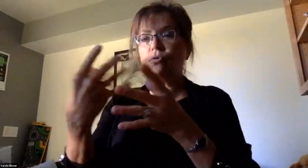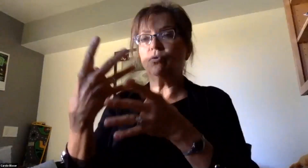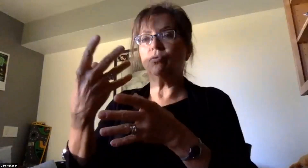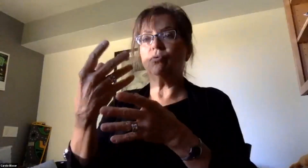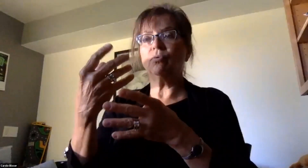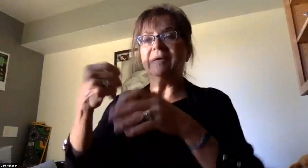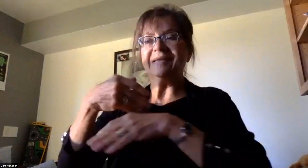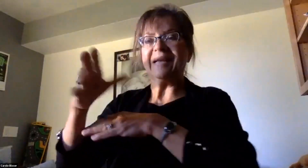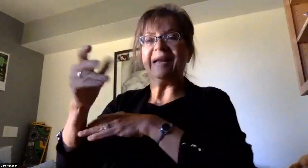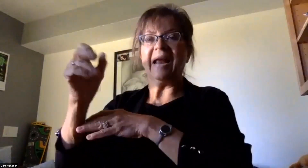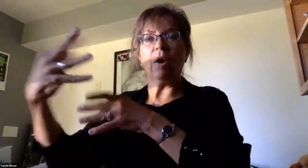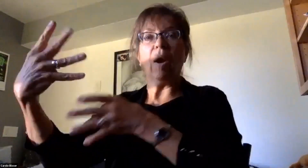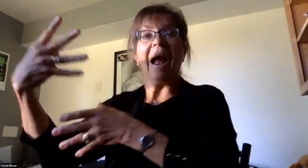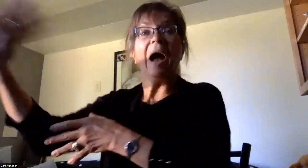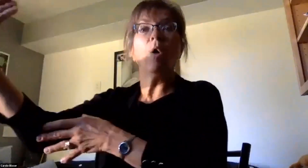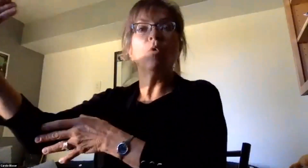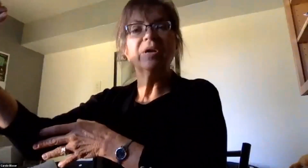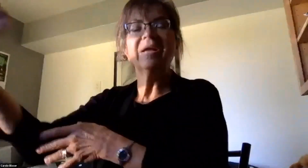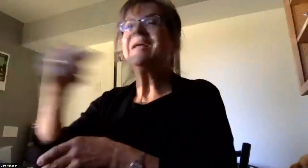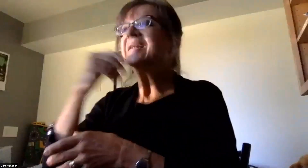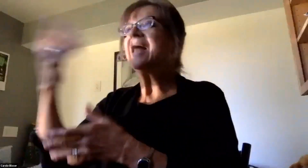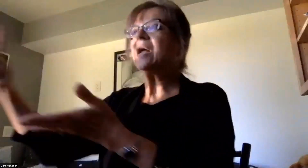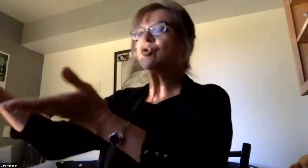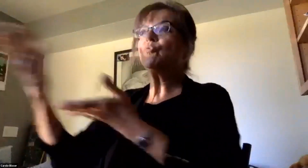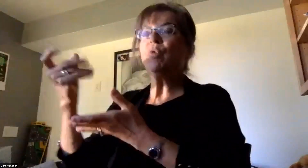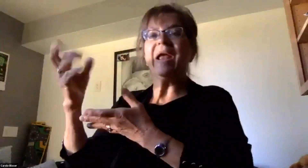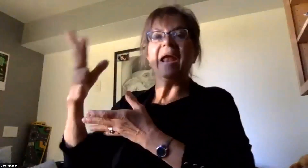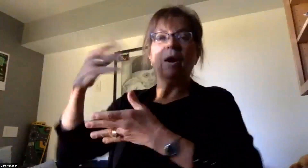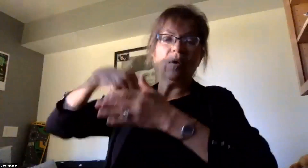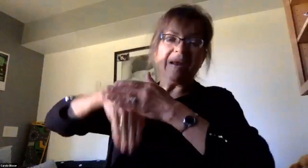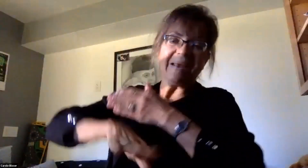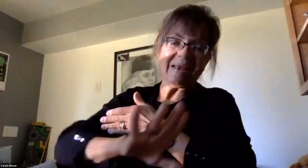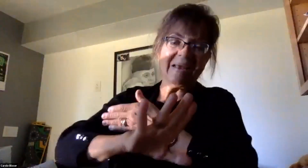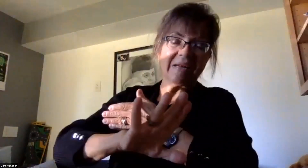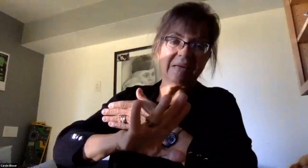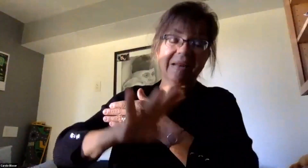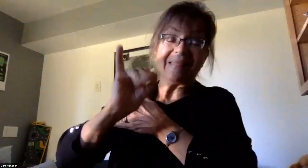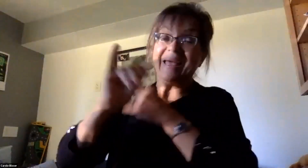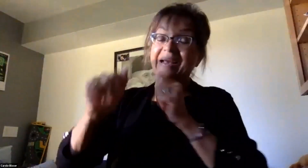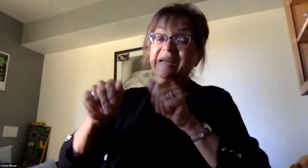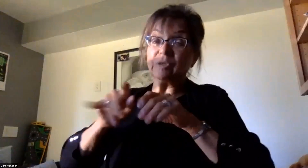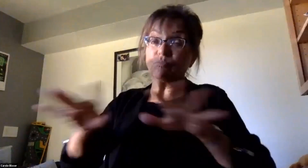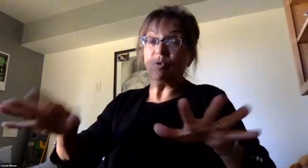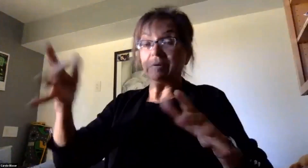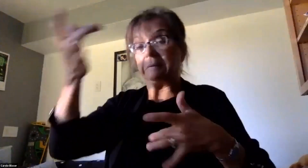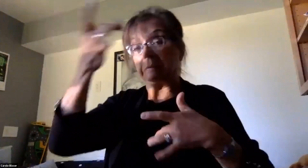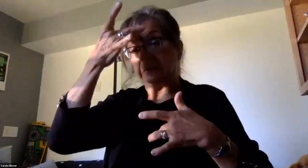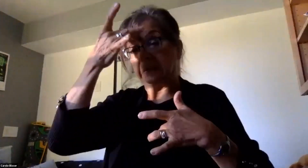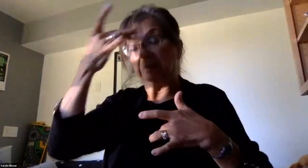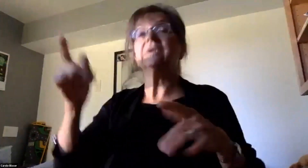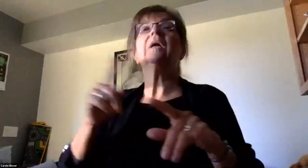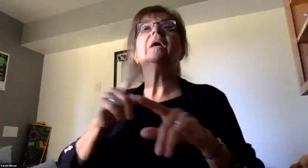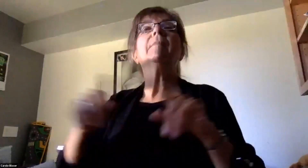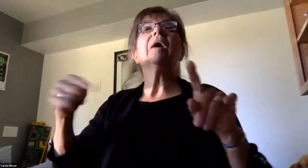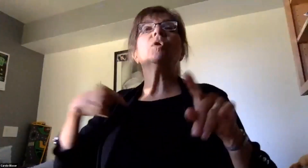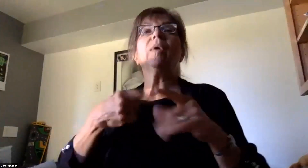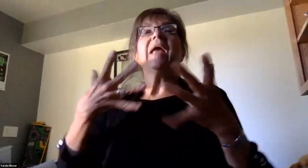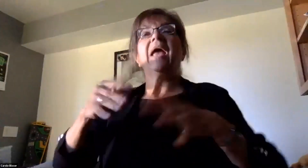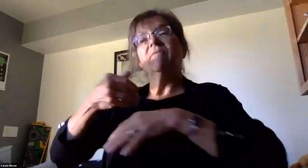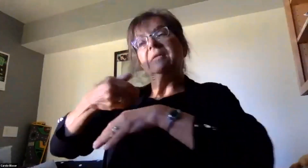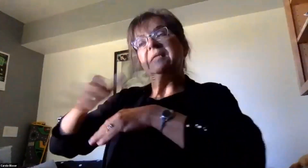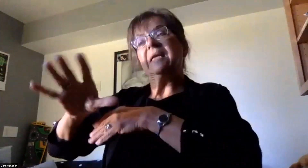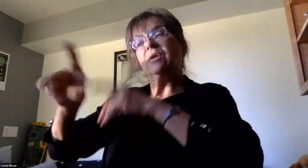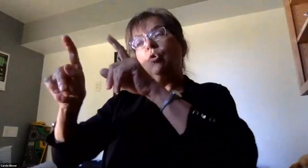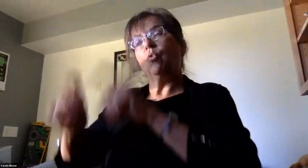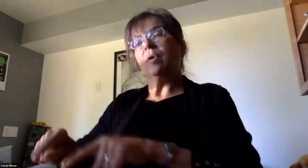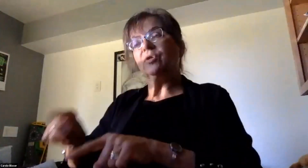outside and not as a means of blowing air across people as this could spread the virus. However, we have submitted this question to the New York